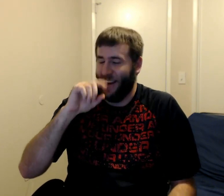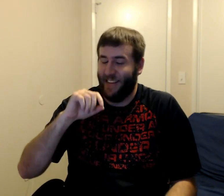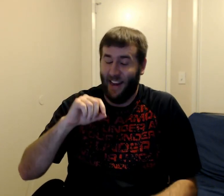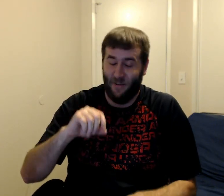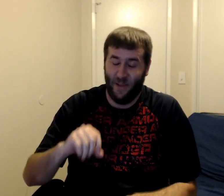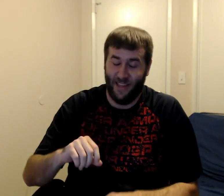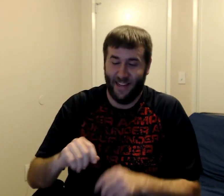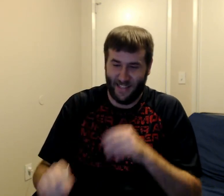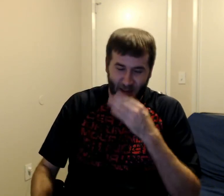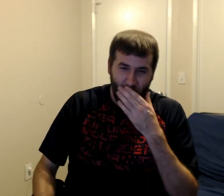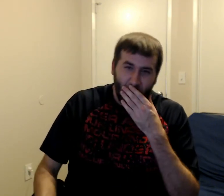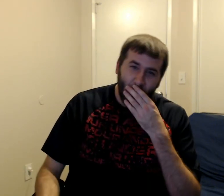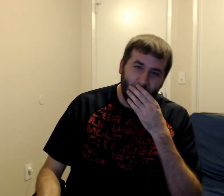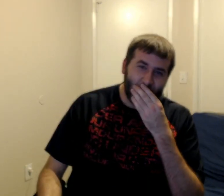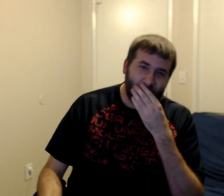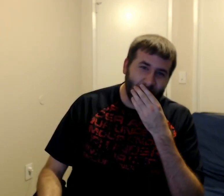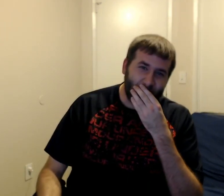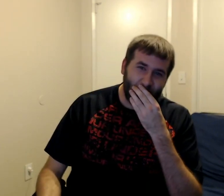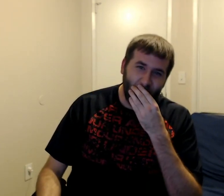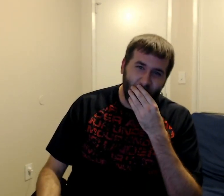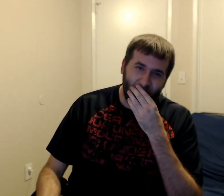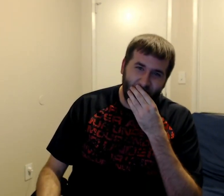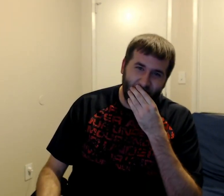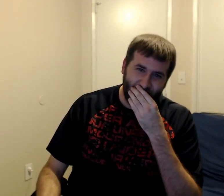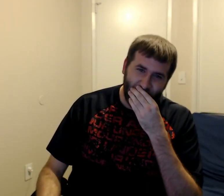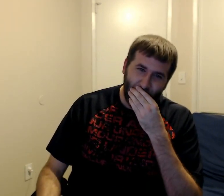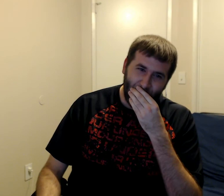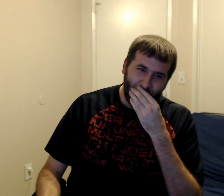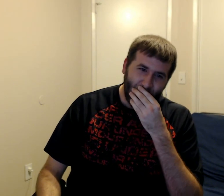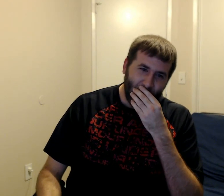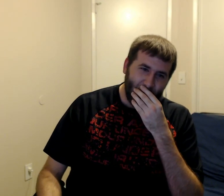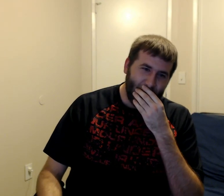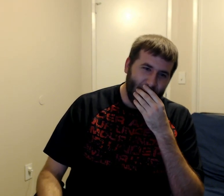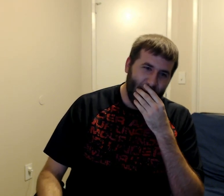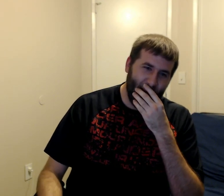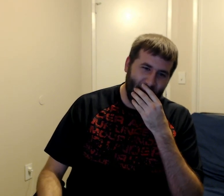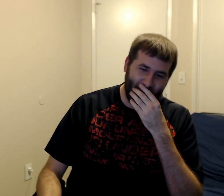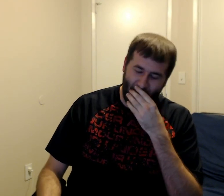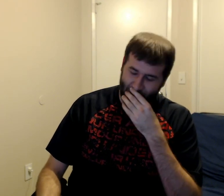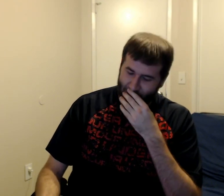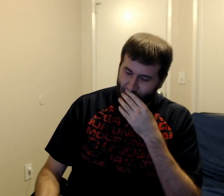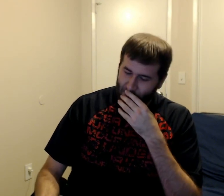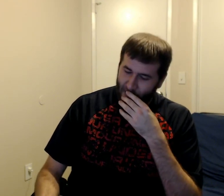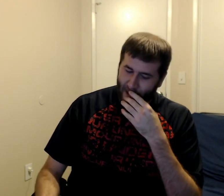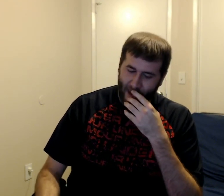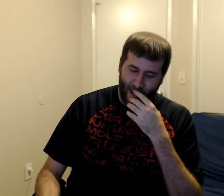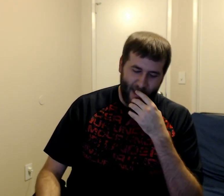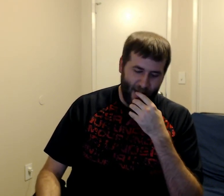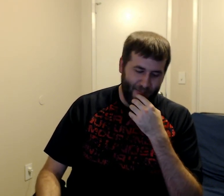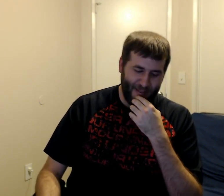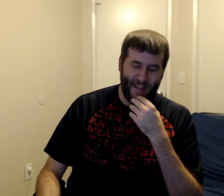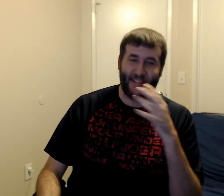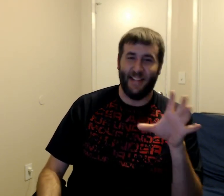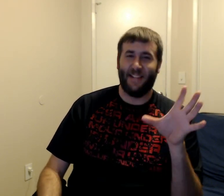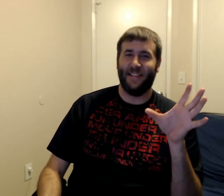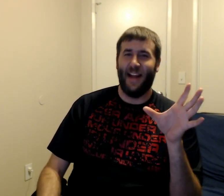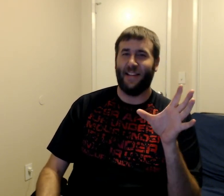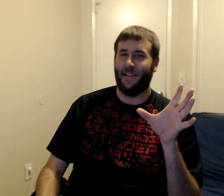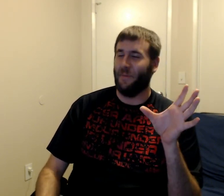did with this... Was just too good. Alright, guys. Uh... Like I said, this is not the typical